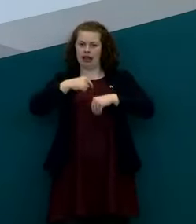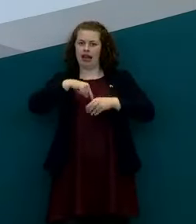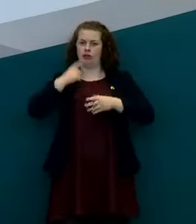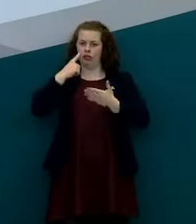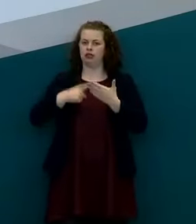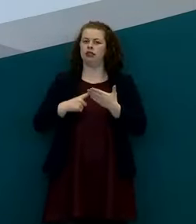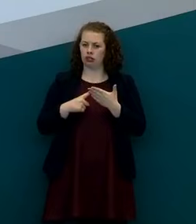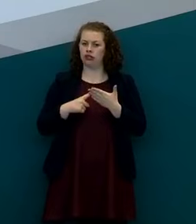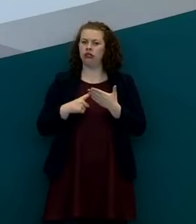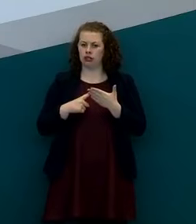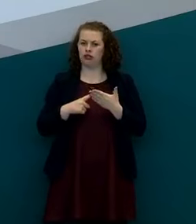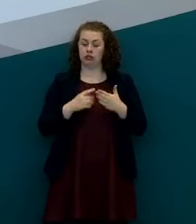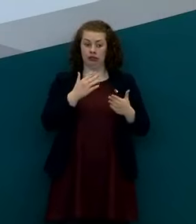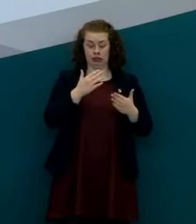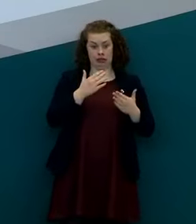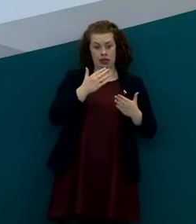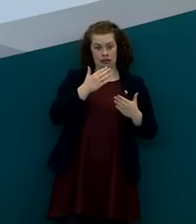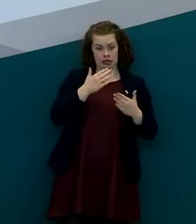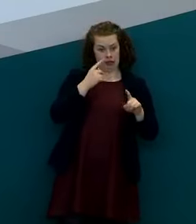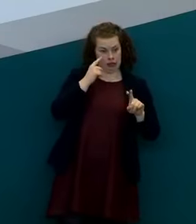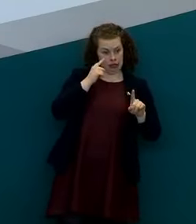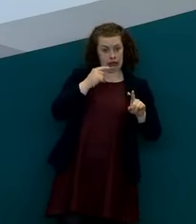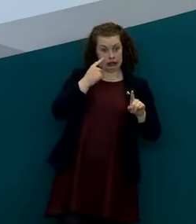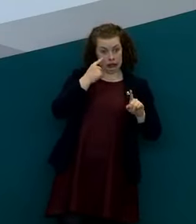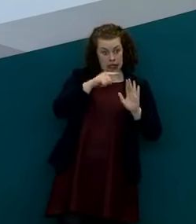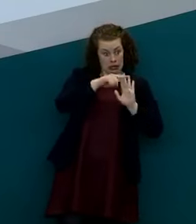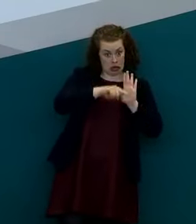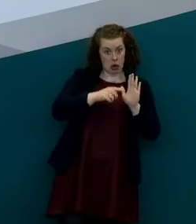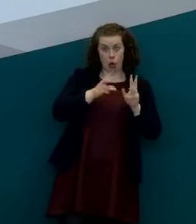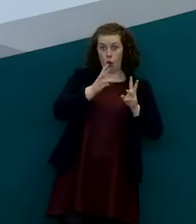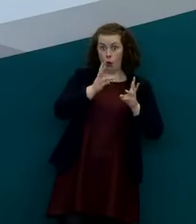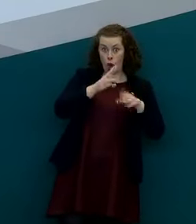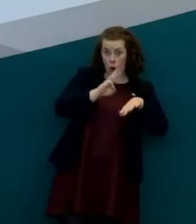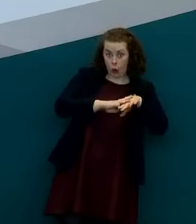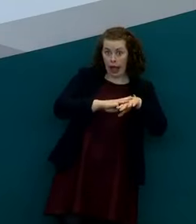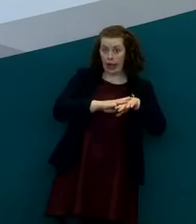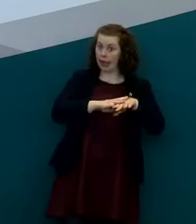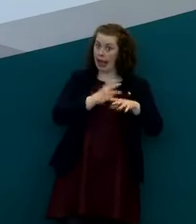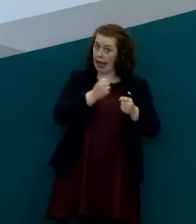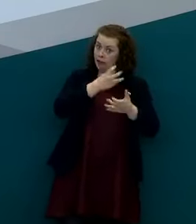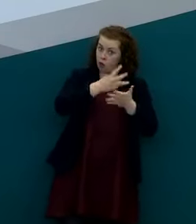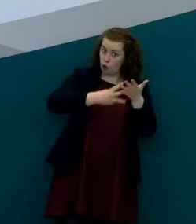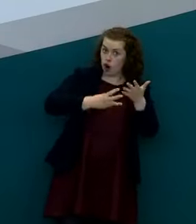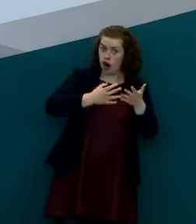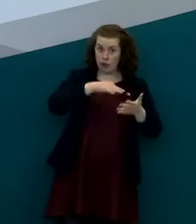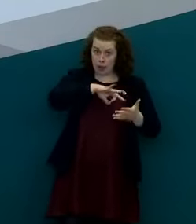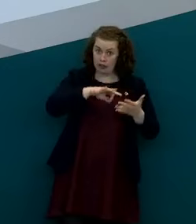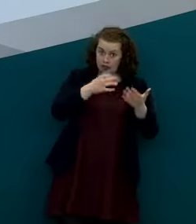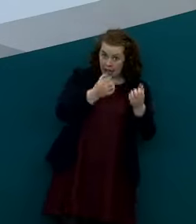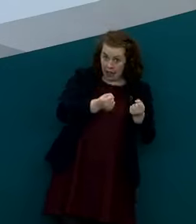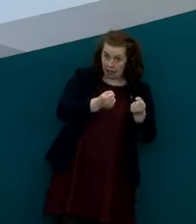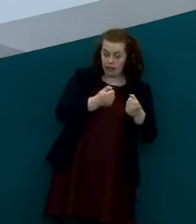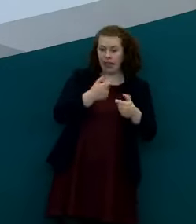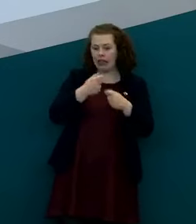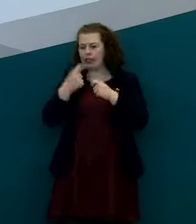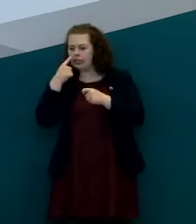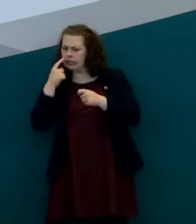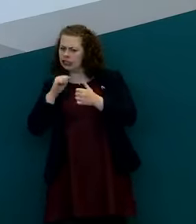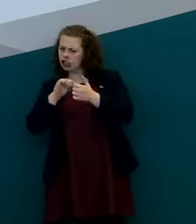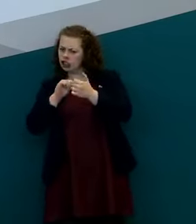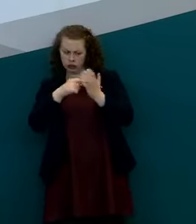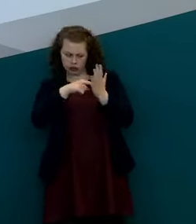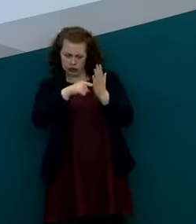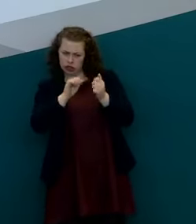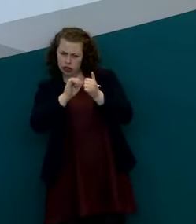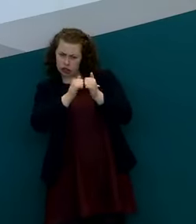uh how appropriate it is to keep them in place uh and and and what should follow in terms of um uh any change in those measures